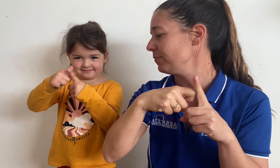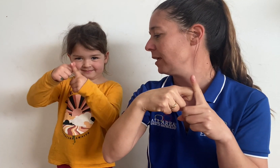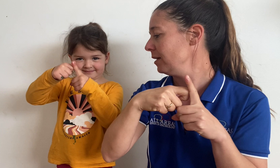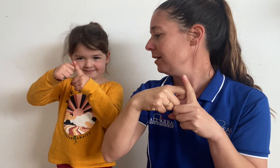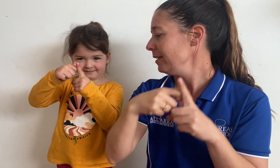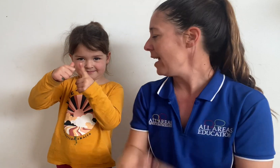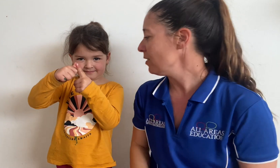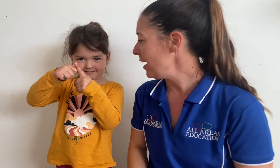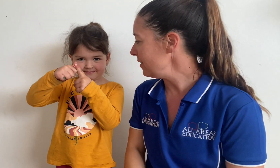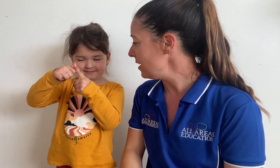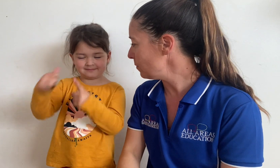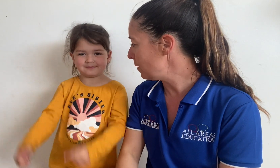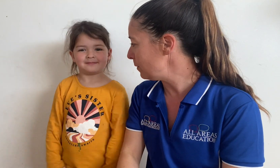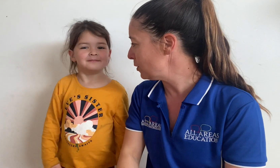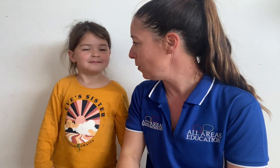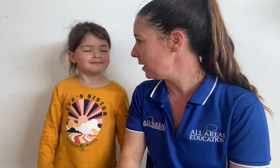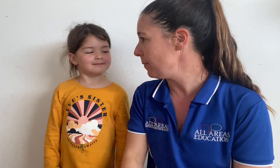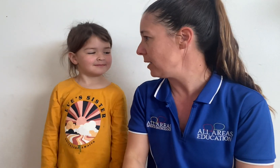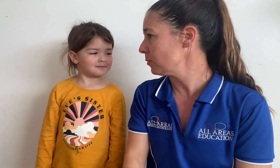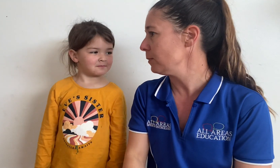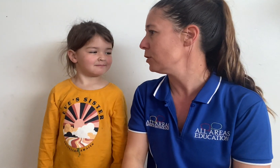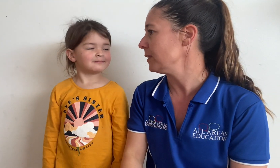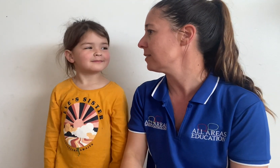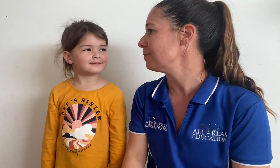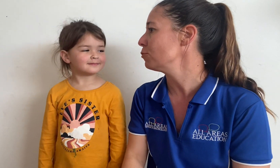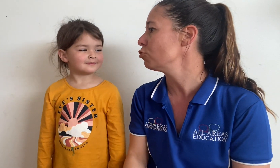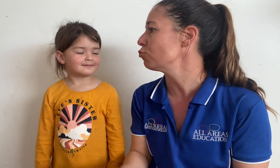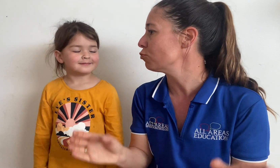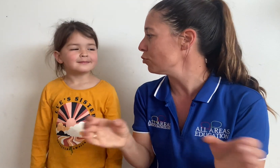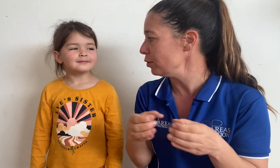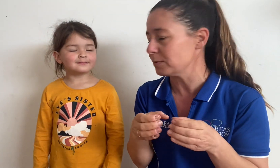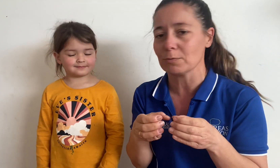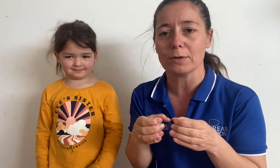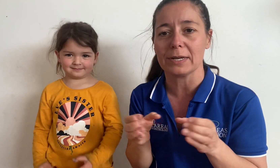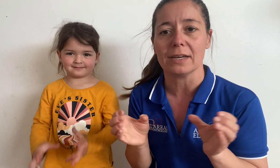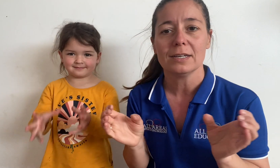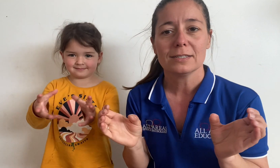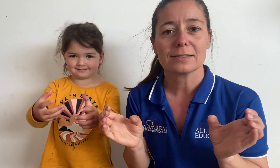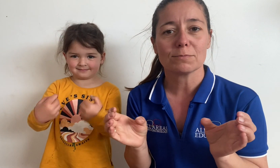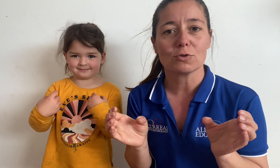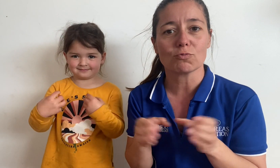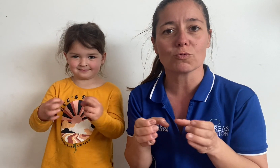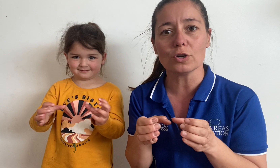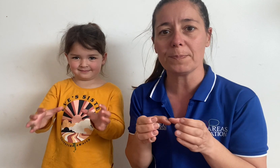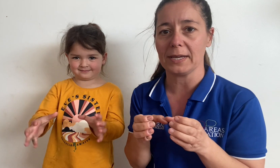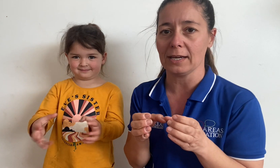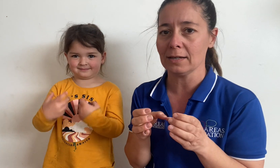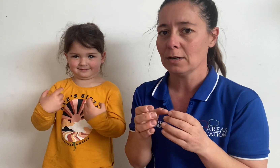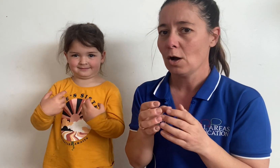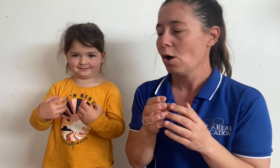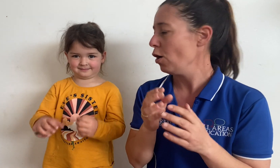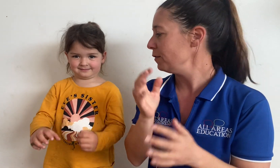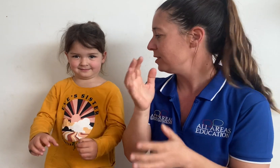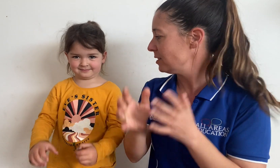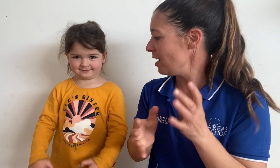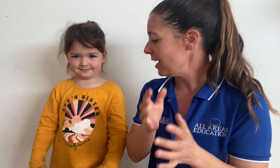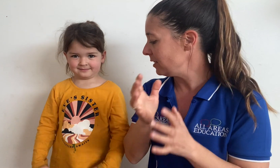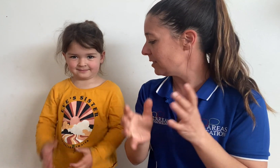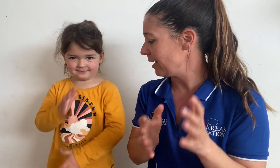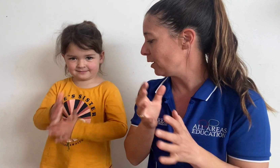now kaya last week we were talking about we were doing some groups weren't we some grouping of signs that go